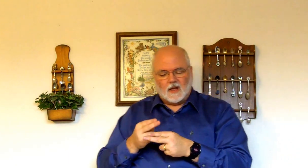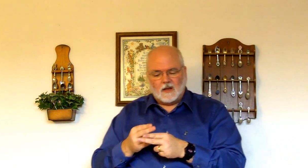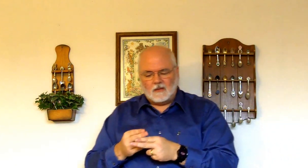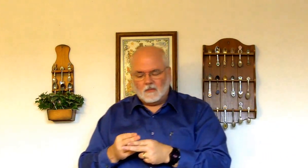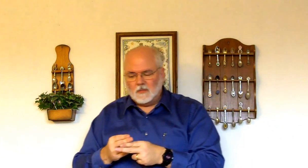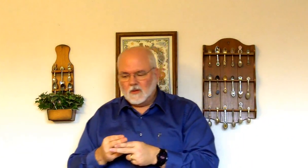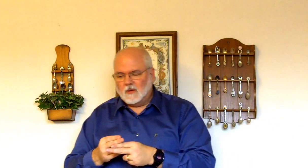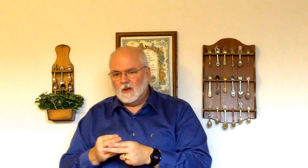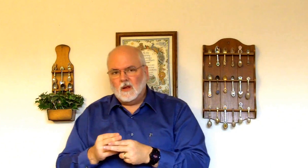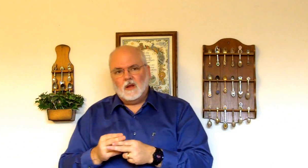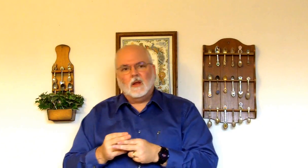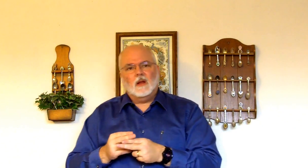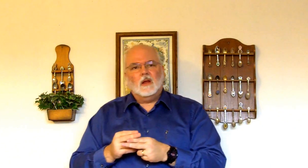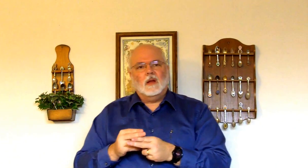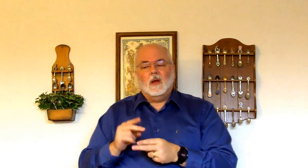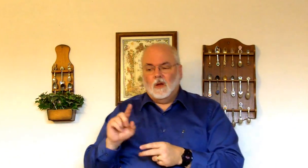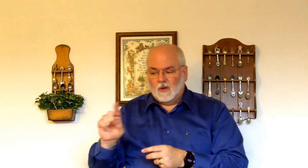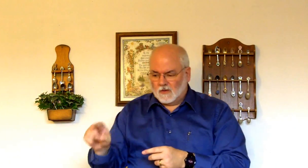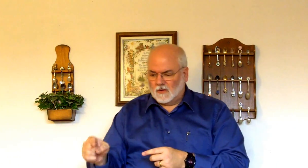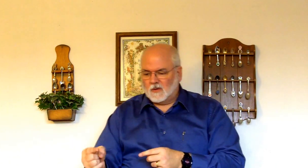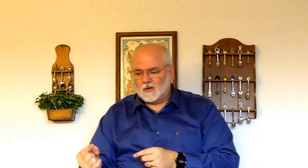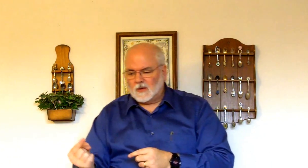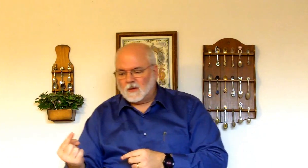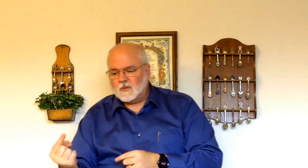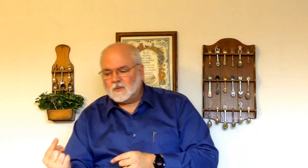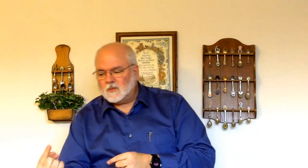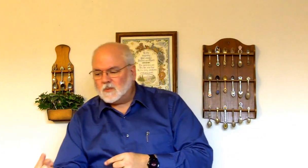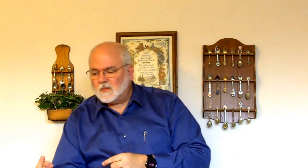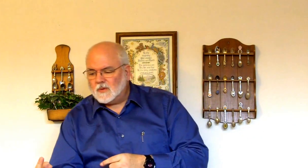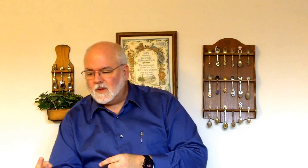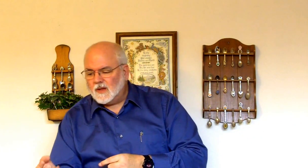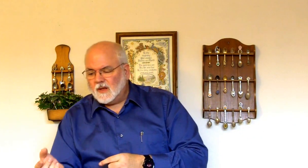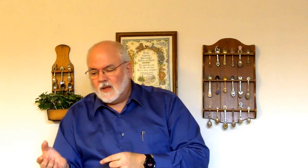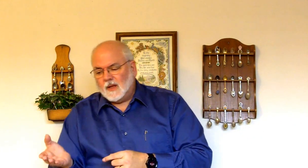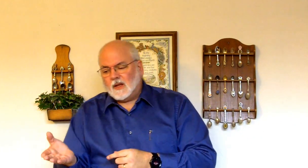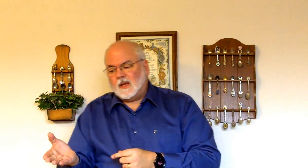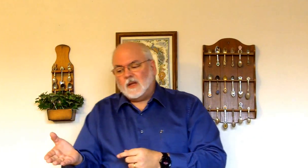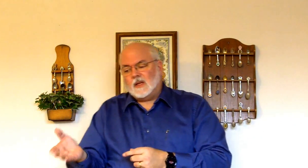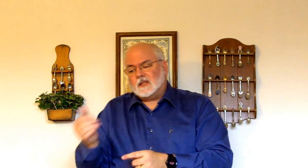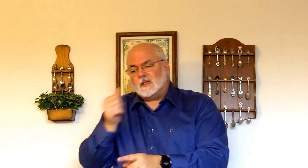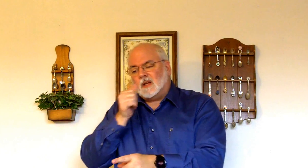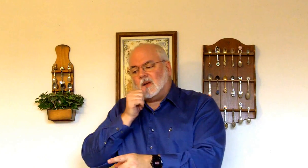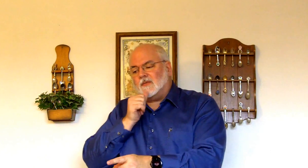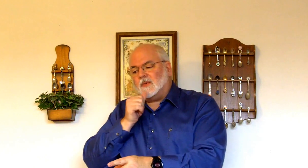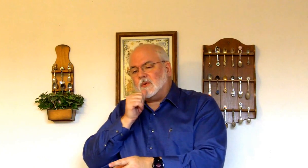all alone he suffered